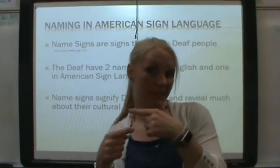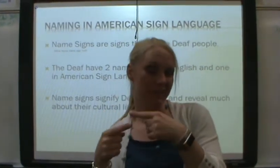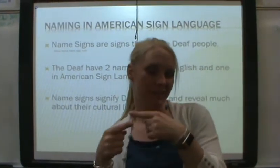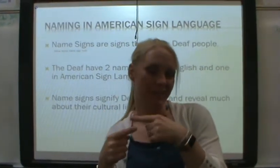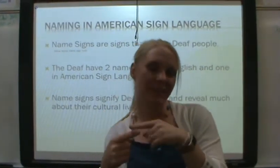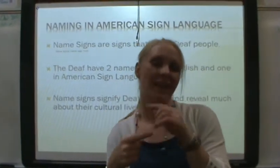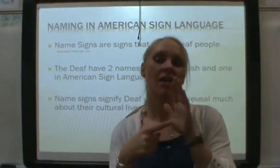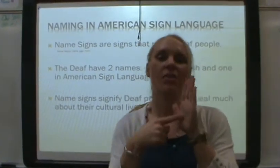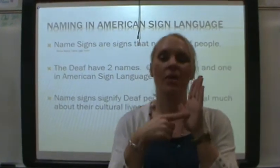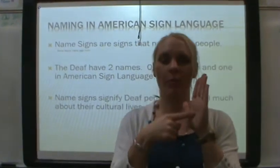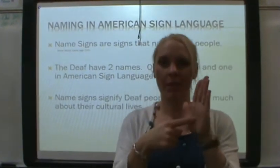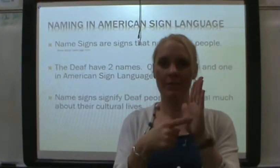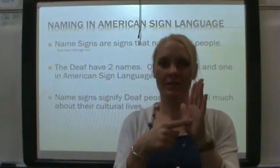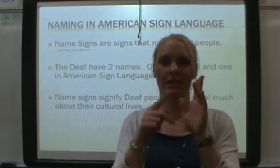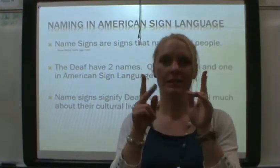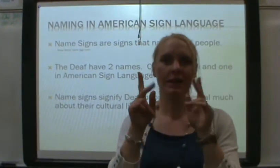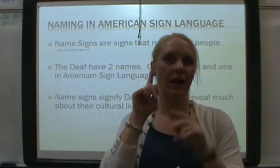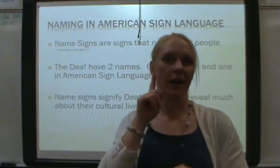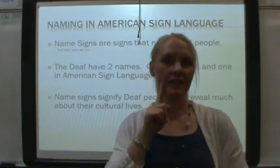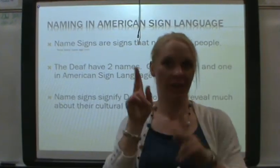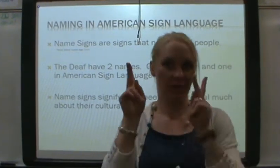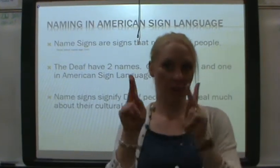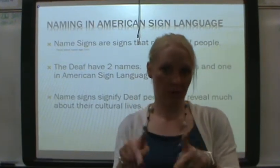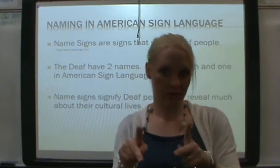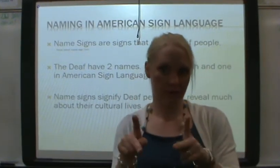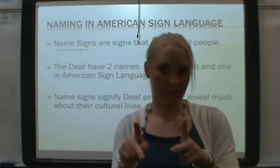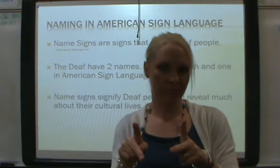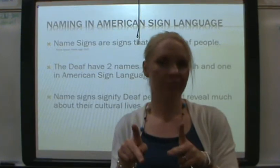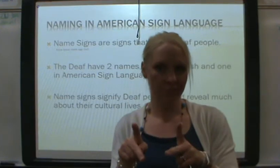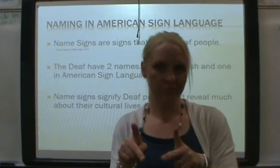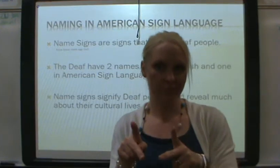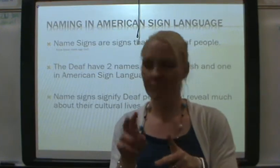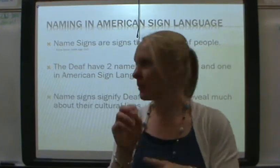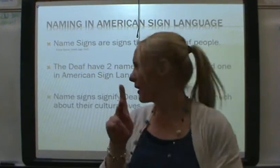that represent a Deaf person. Okay,